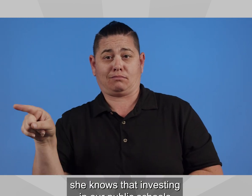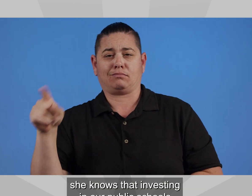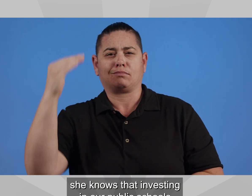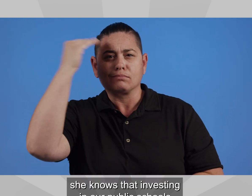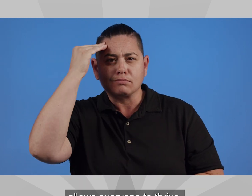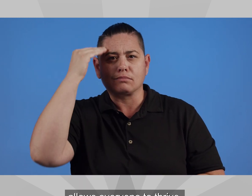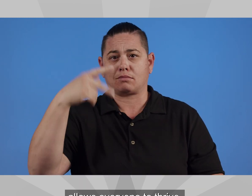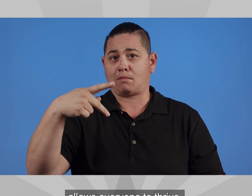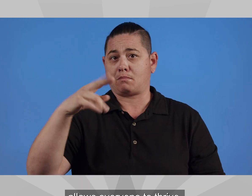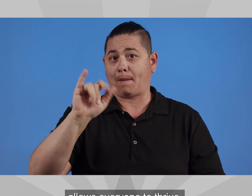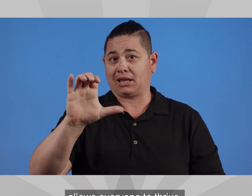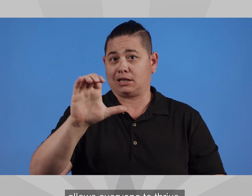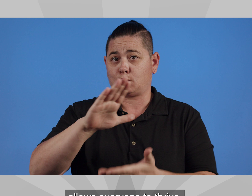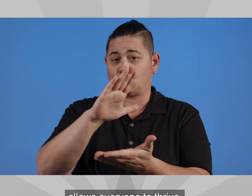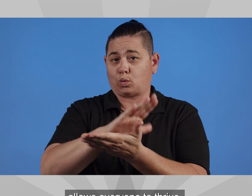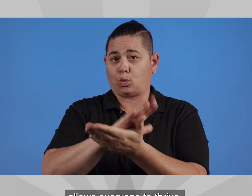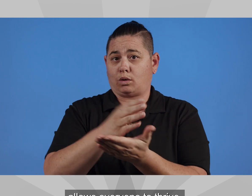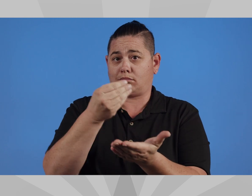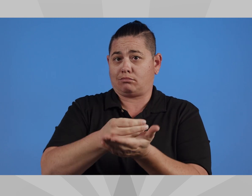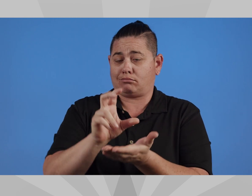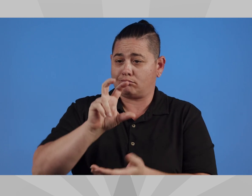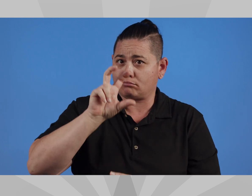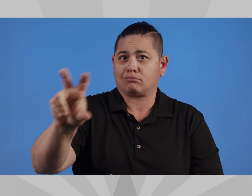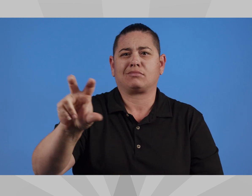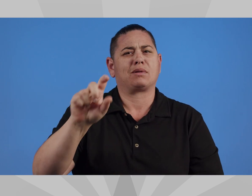public schools allows everyone to thrive.